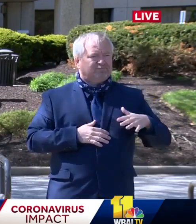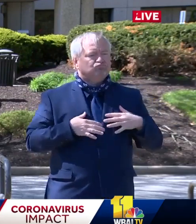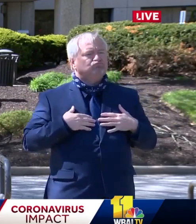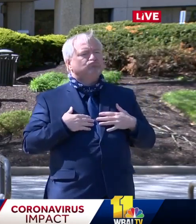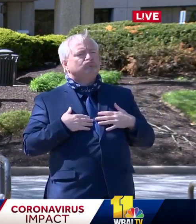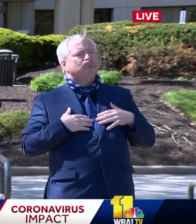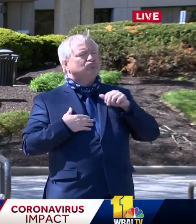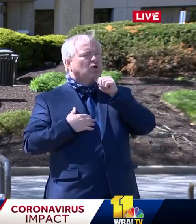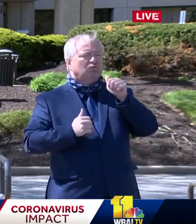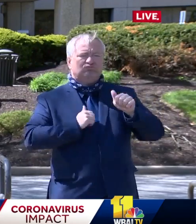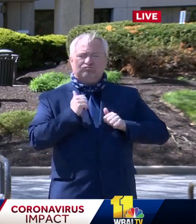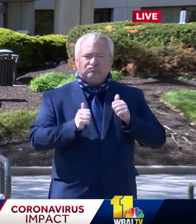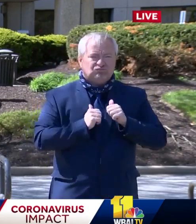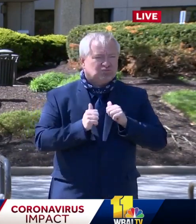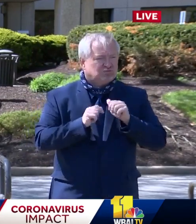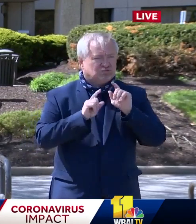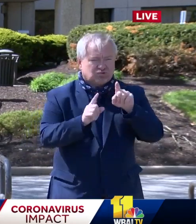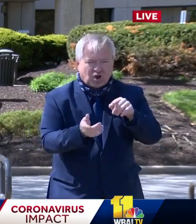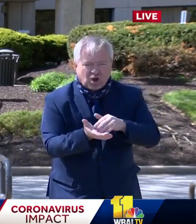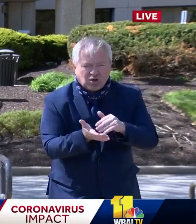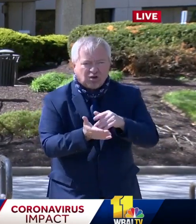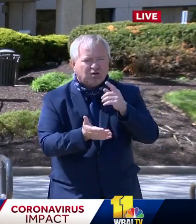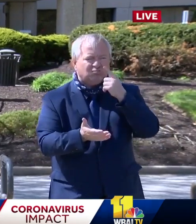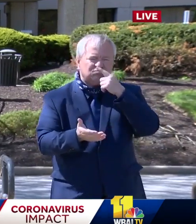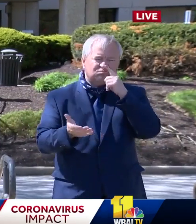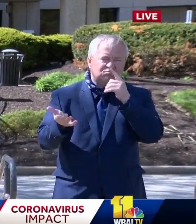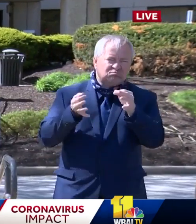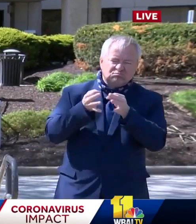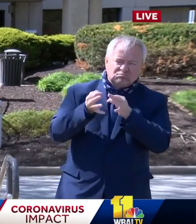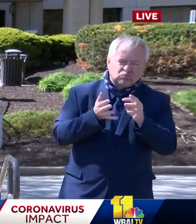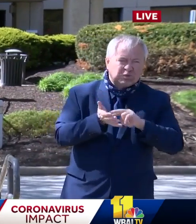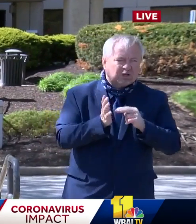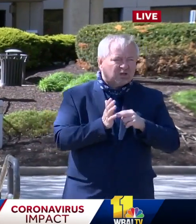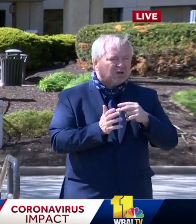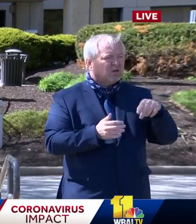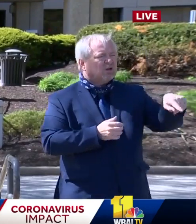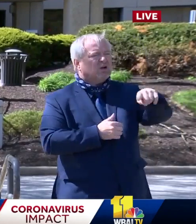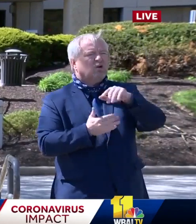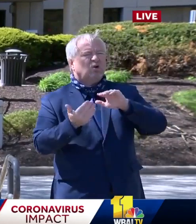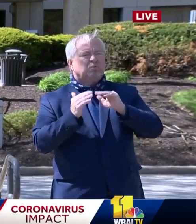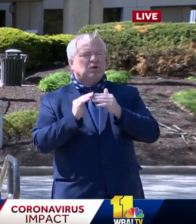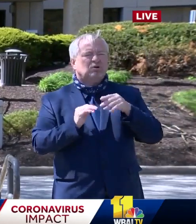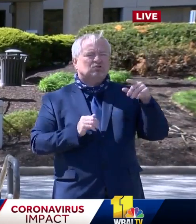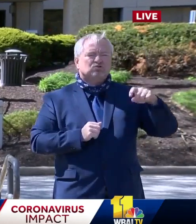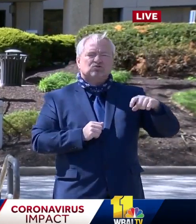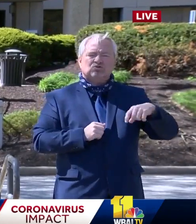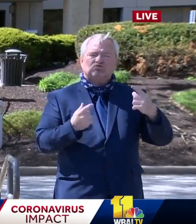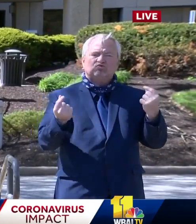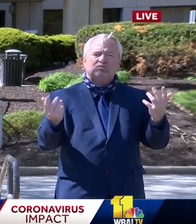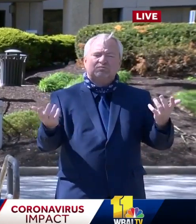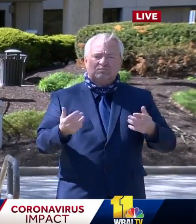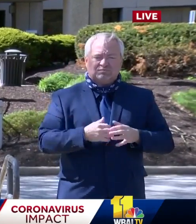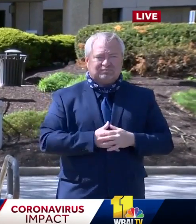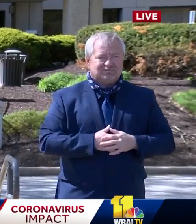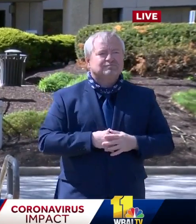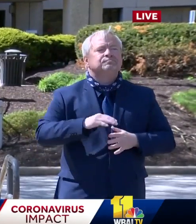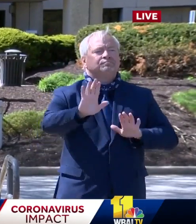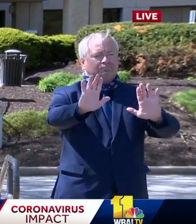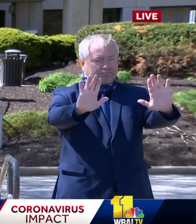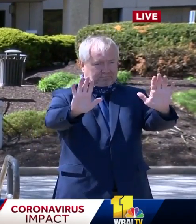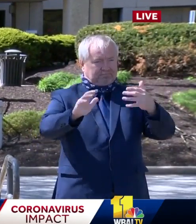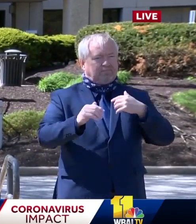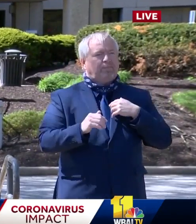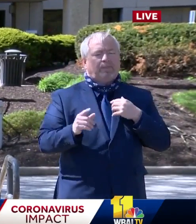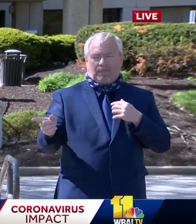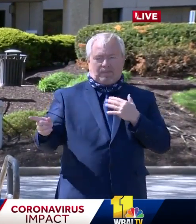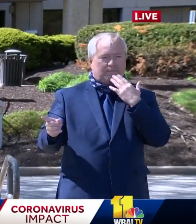So thank you. first of all, I want to thank Dr. Ernest Carter and our health department.